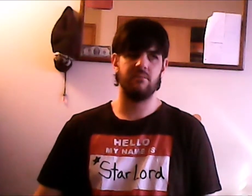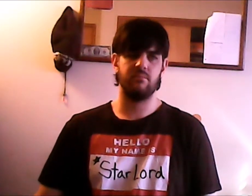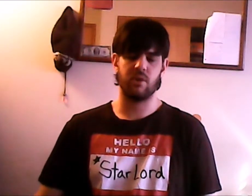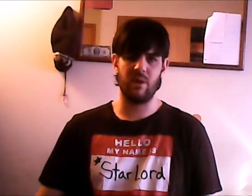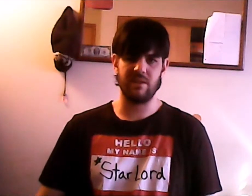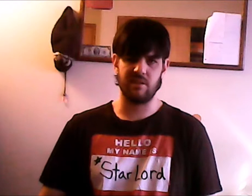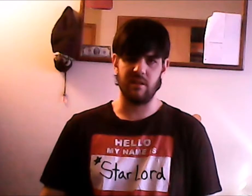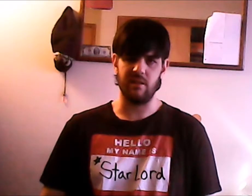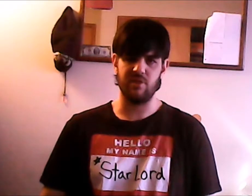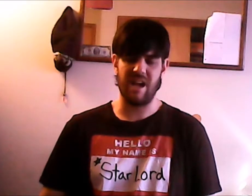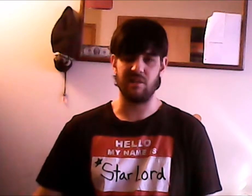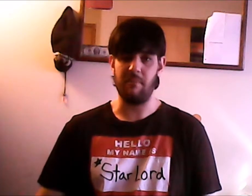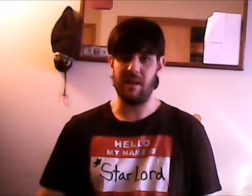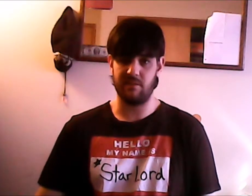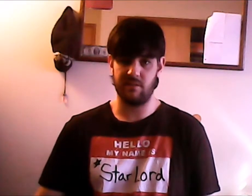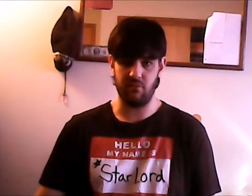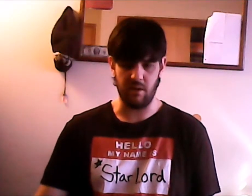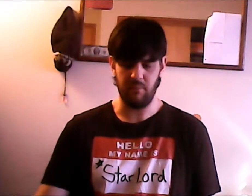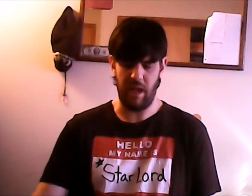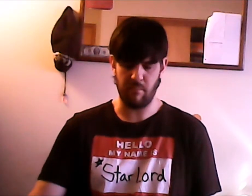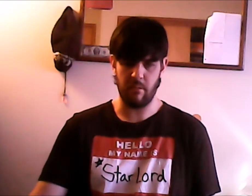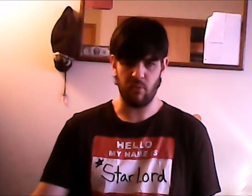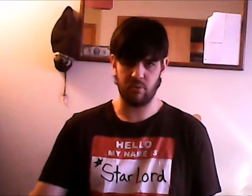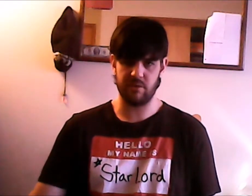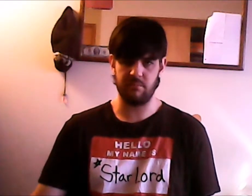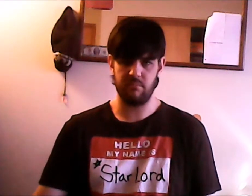requested Jack's Lament from Nightmare Before Christmas